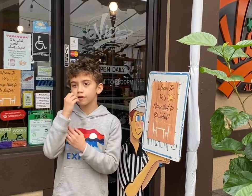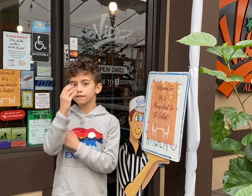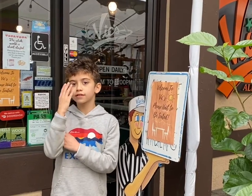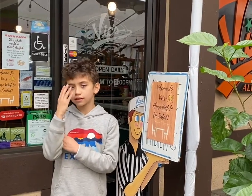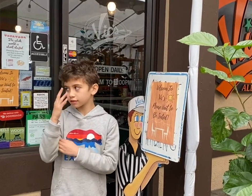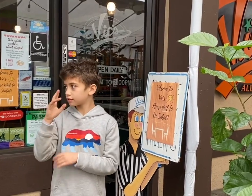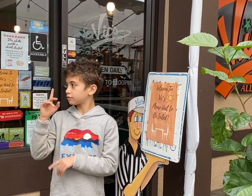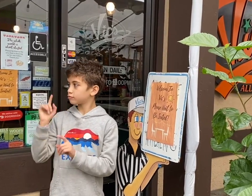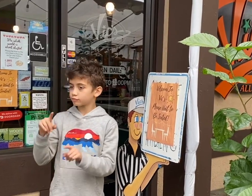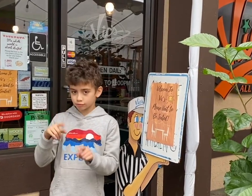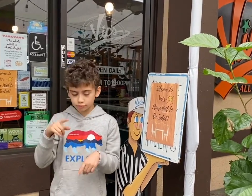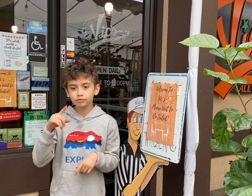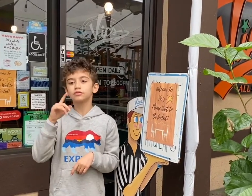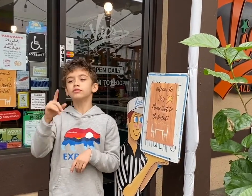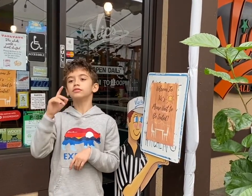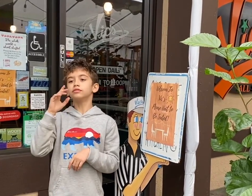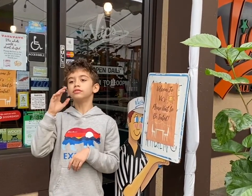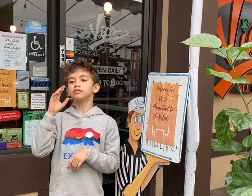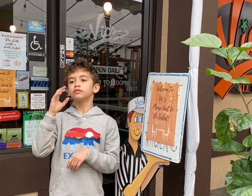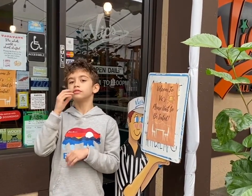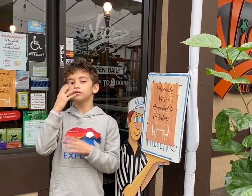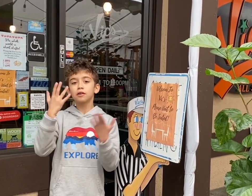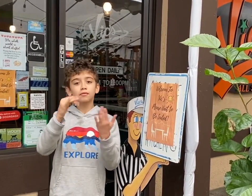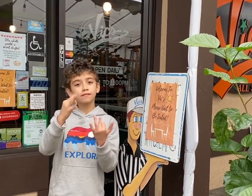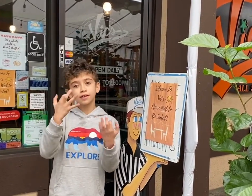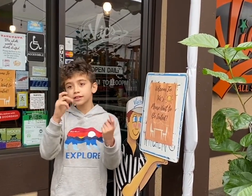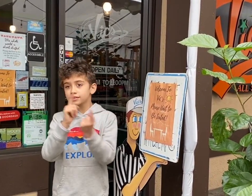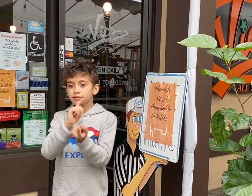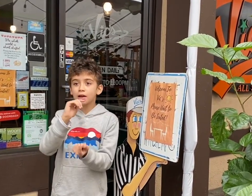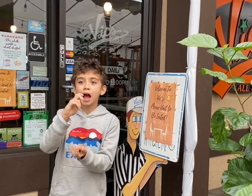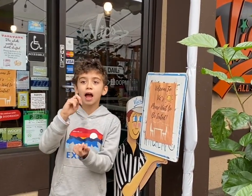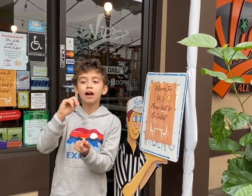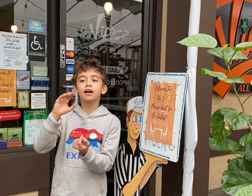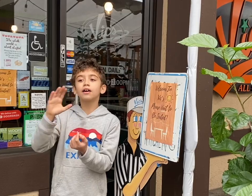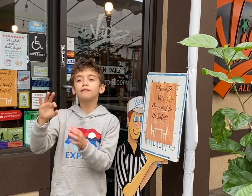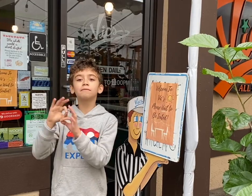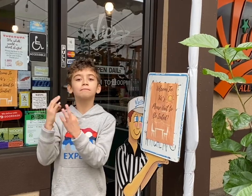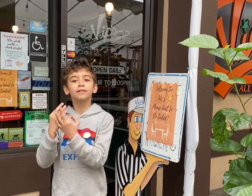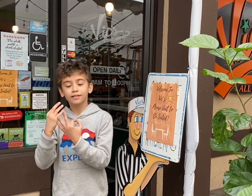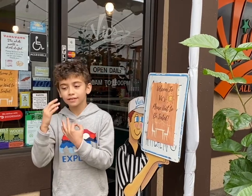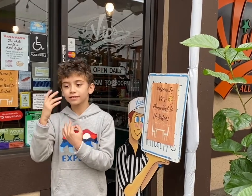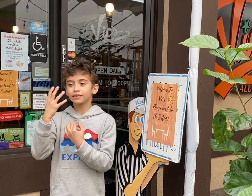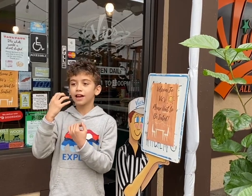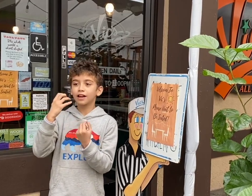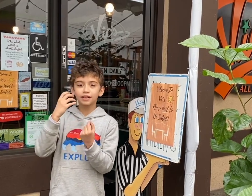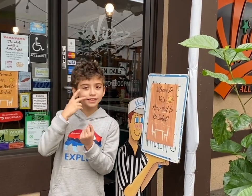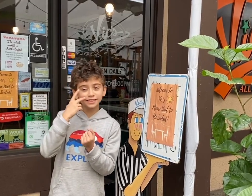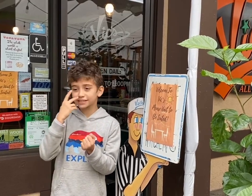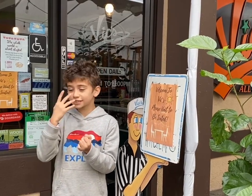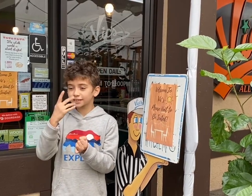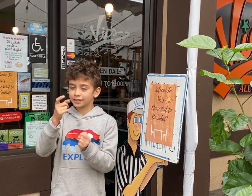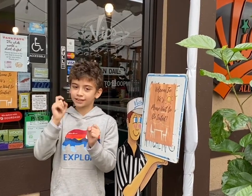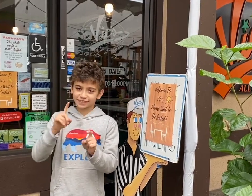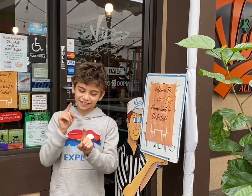If you ever wanted to meet John and his family, this was the place to be, but you had to be at the right place at the right time.